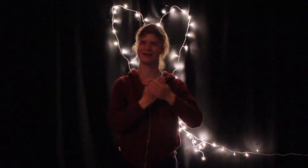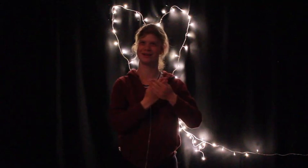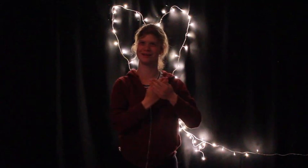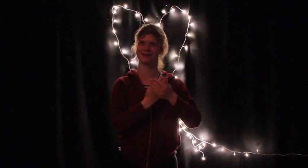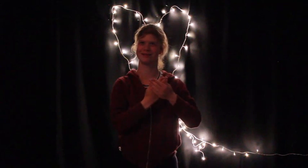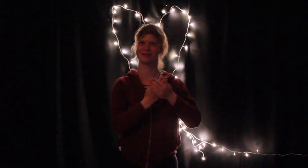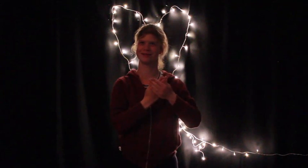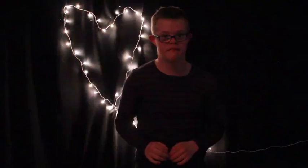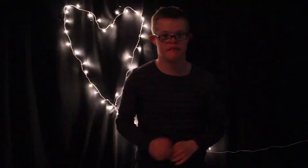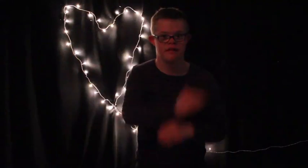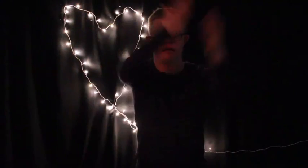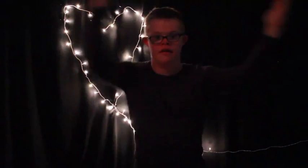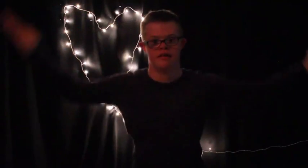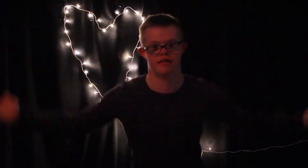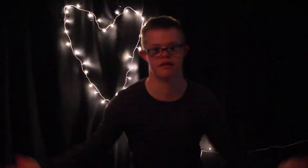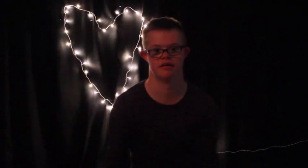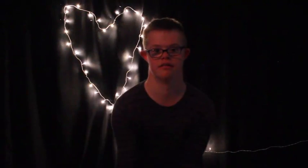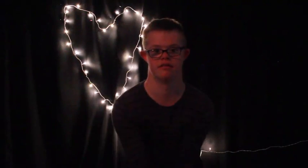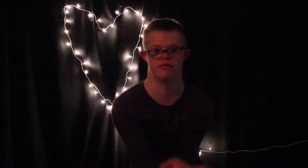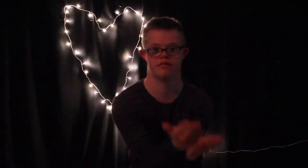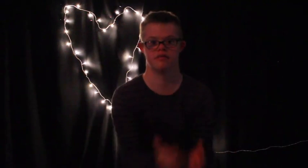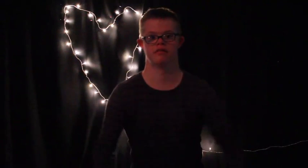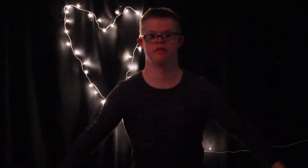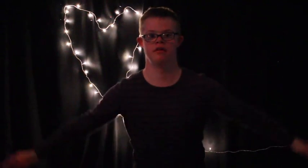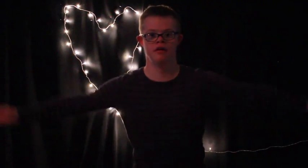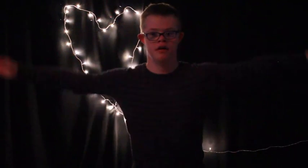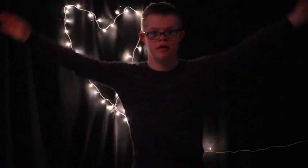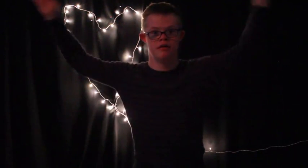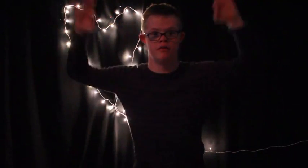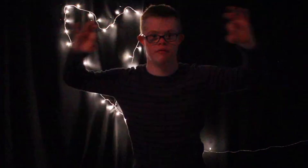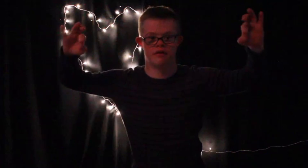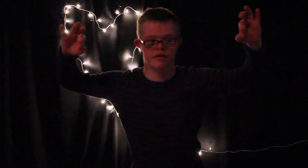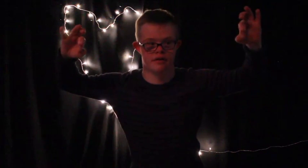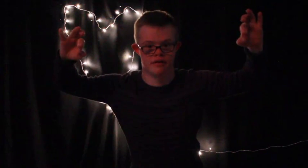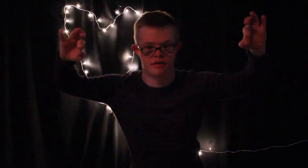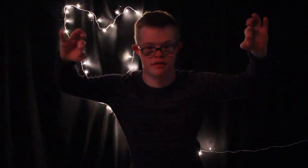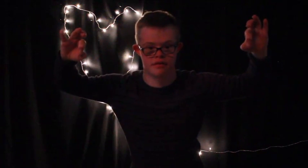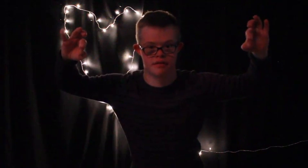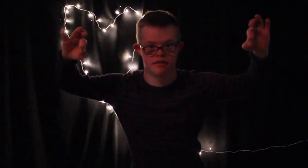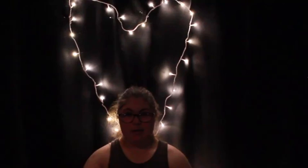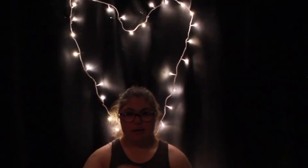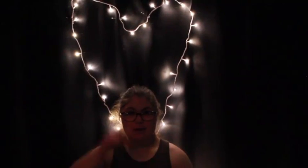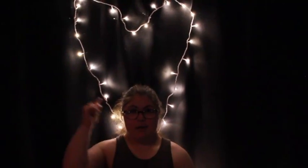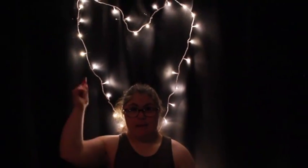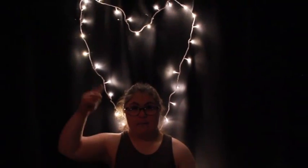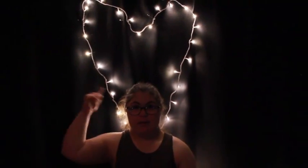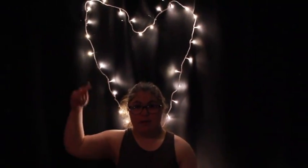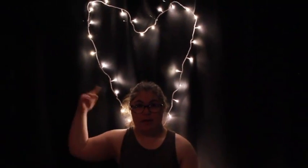And the world will be its one Imagine